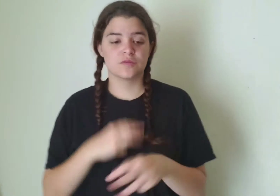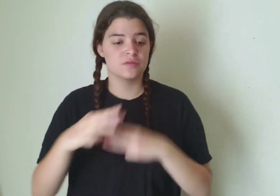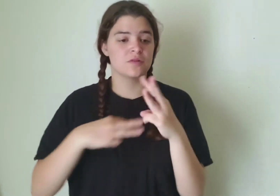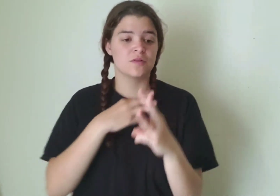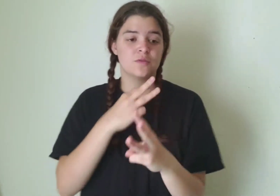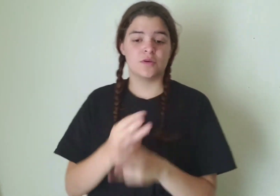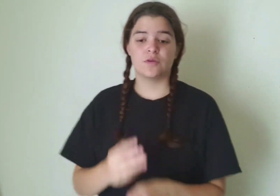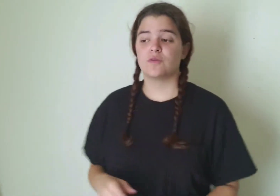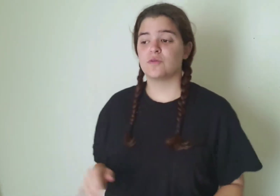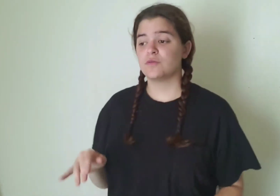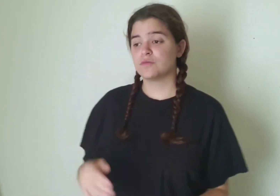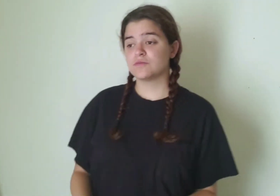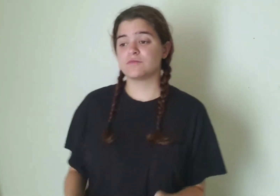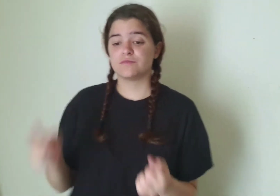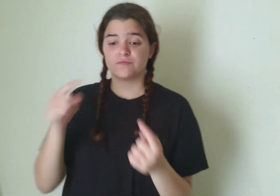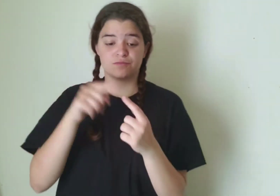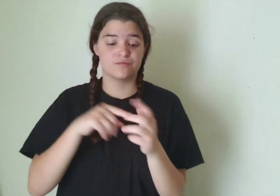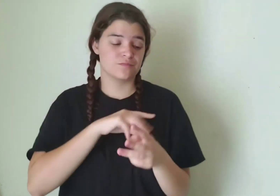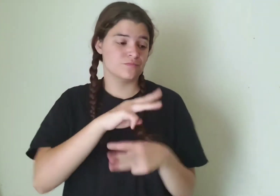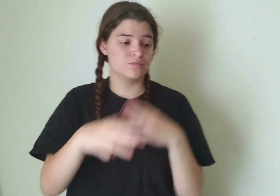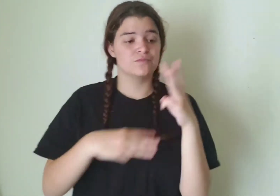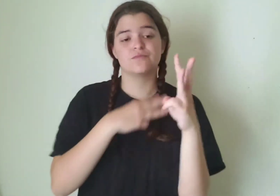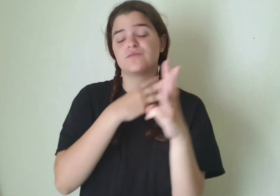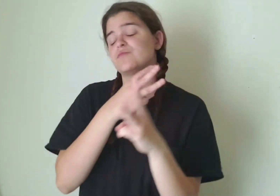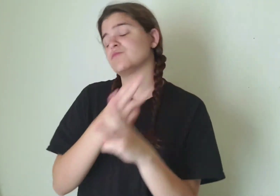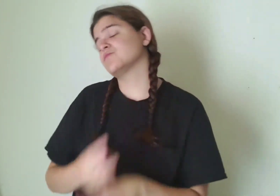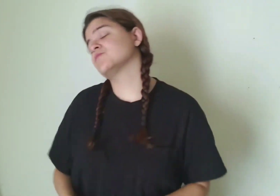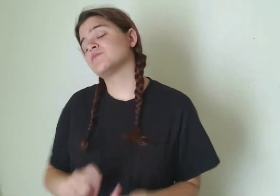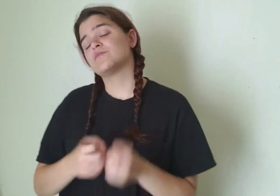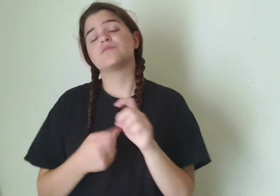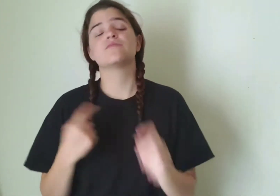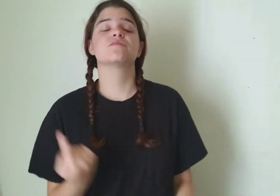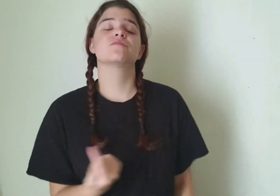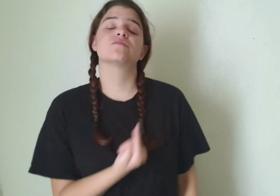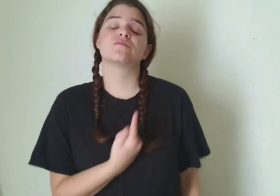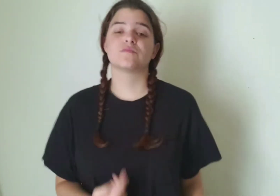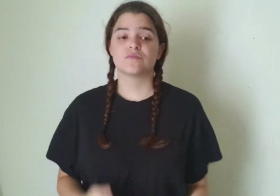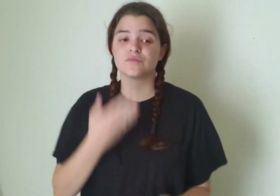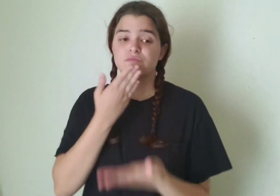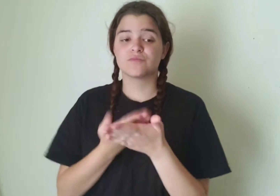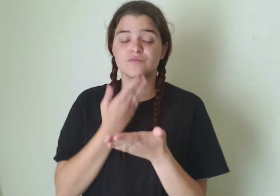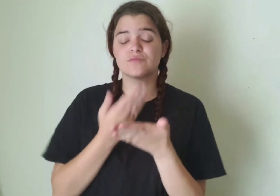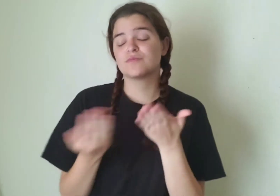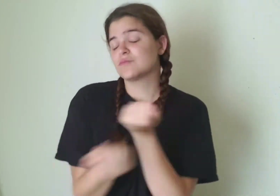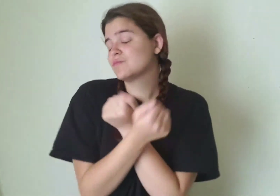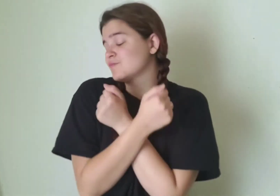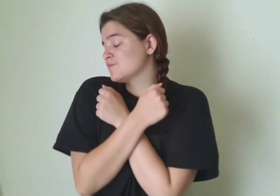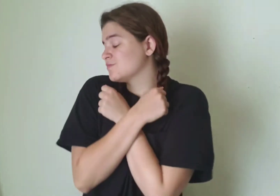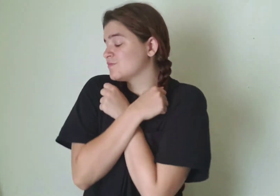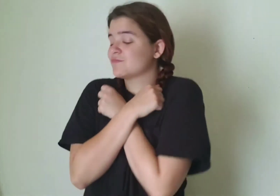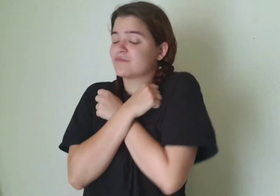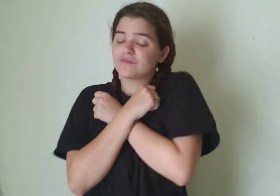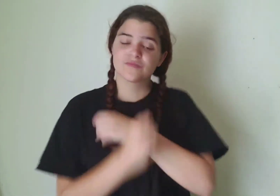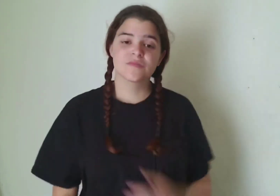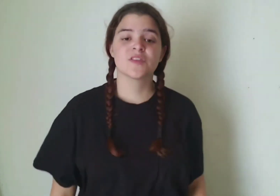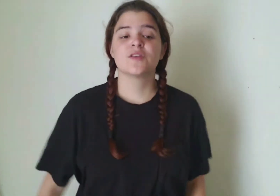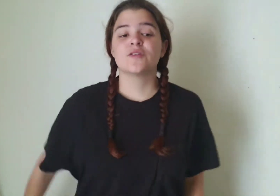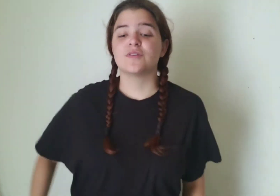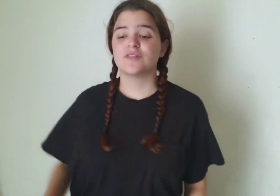While the world is changing us, was good, good love We